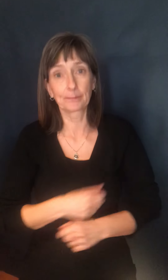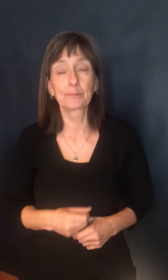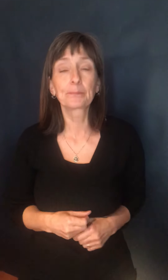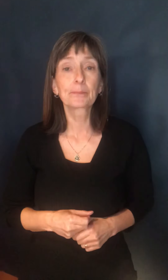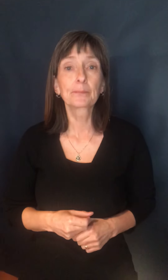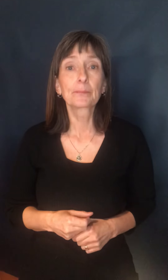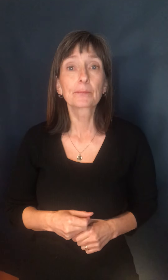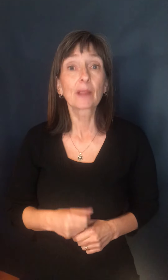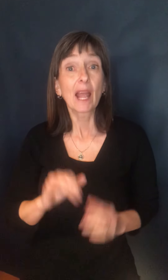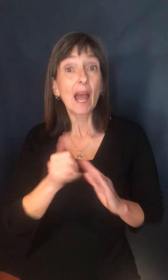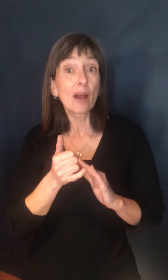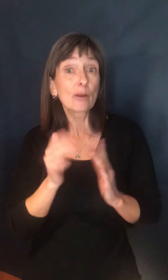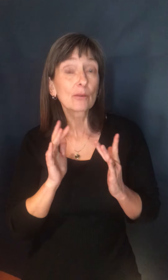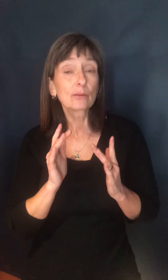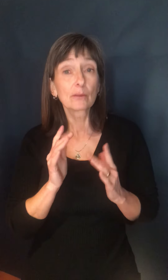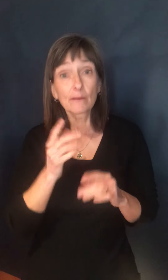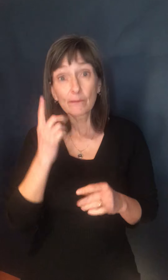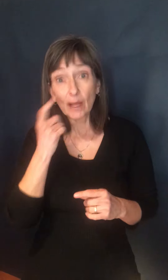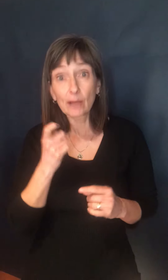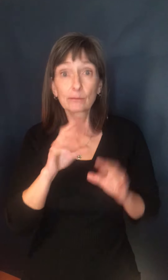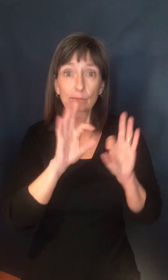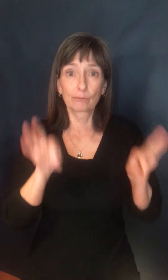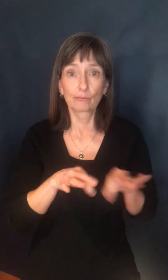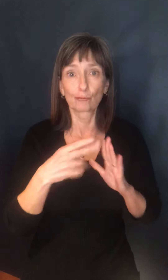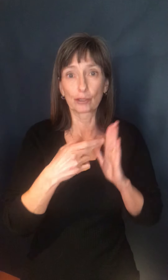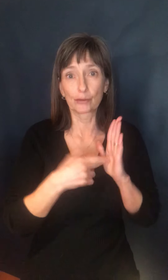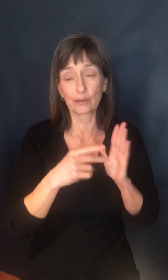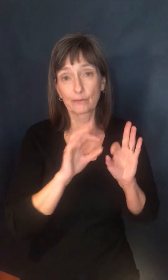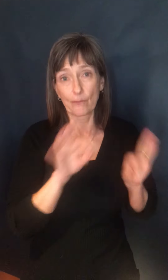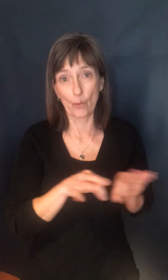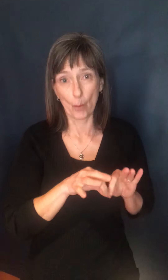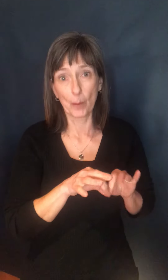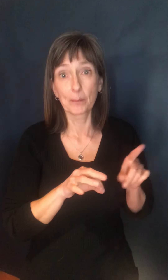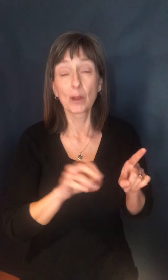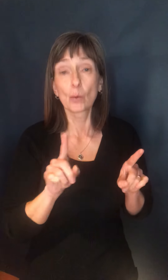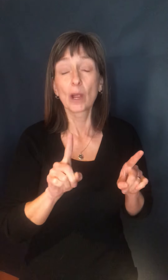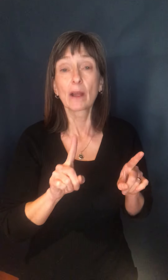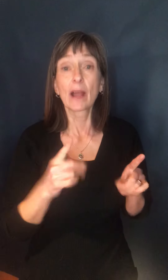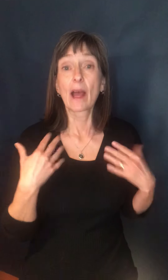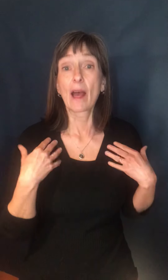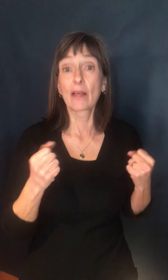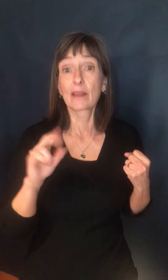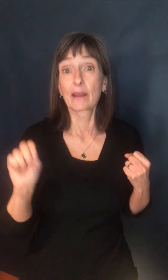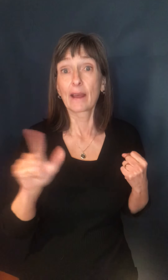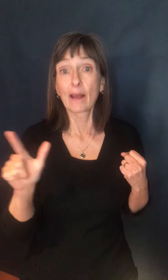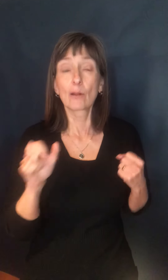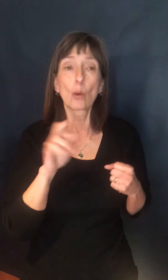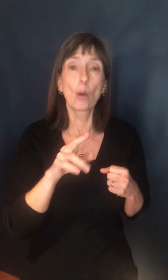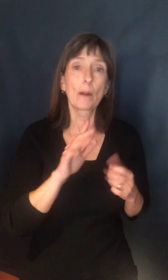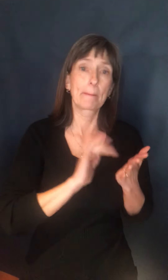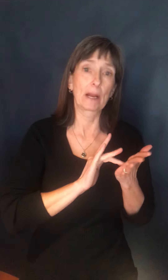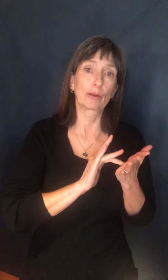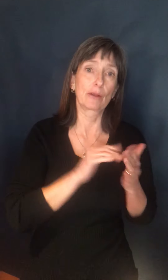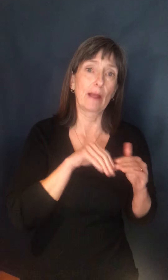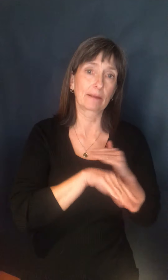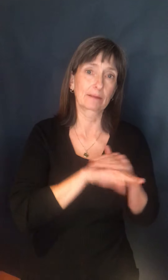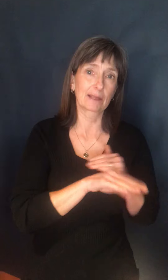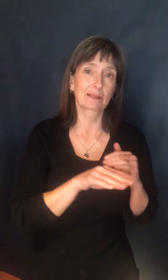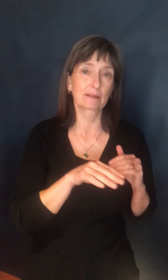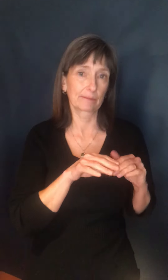COVID-19 immunization registration form in either HealthyNL or MedAccess. As a recap, for those who may have